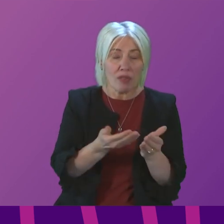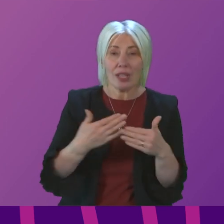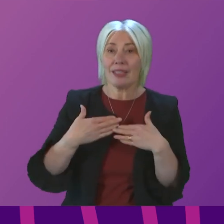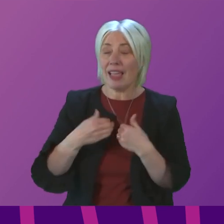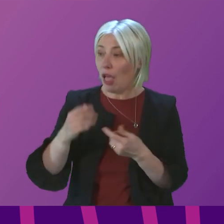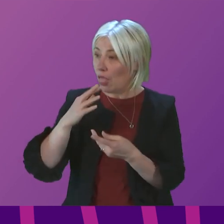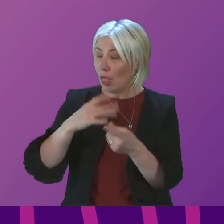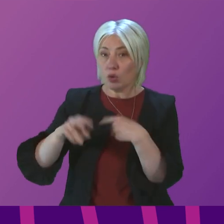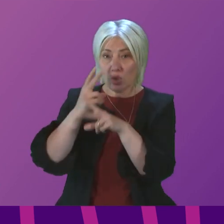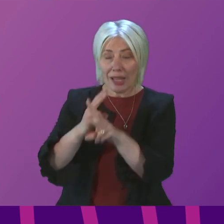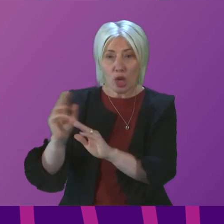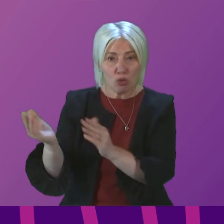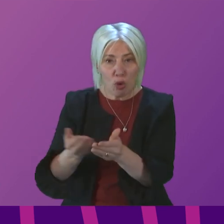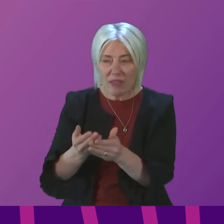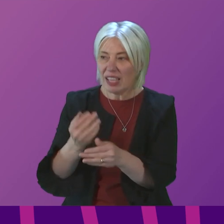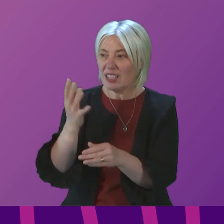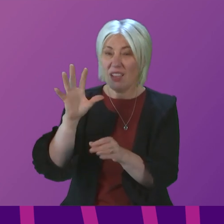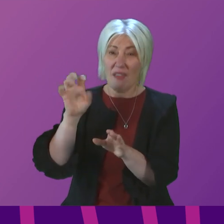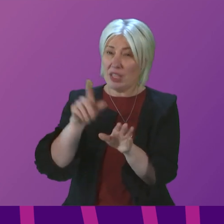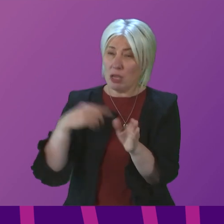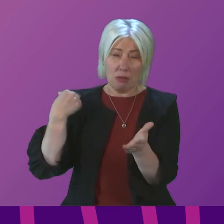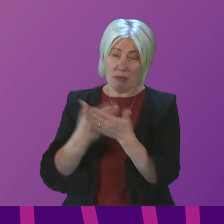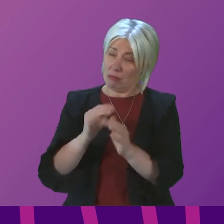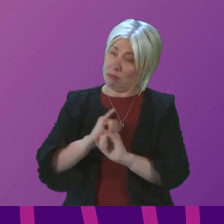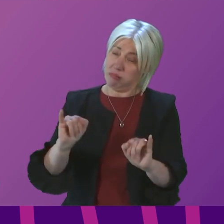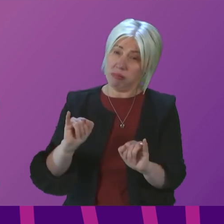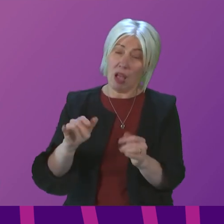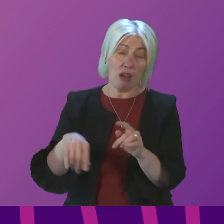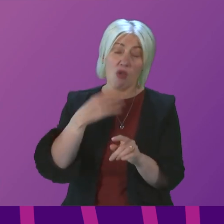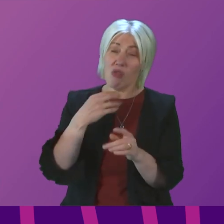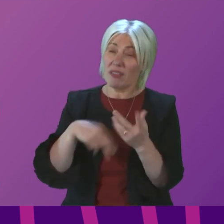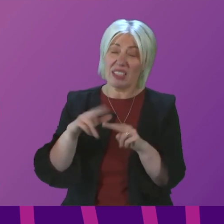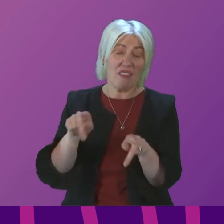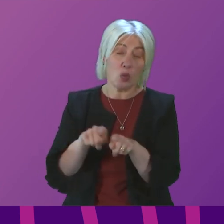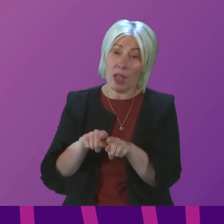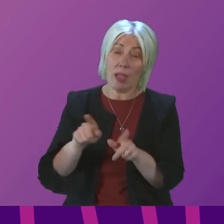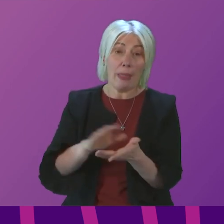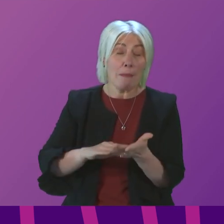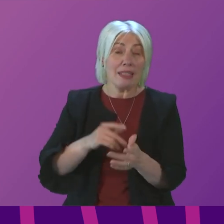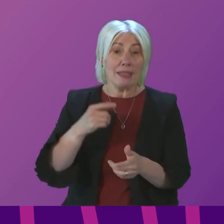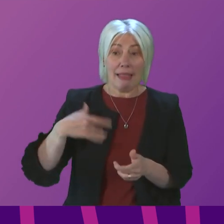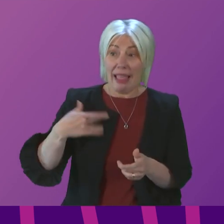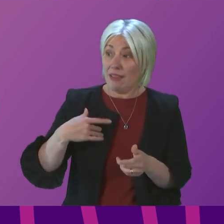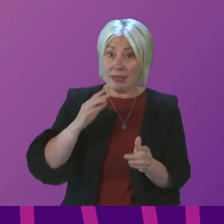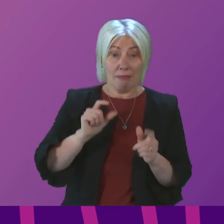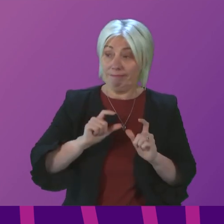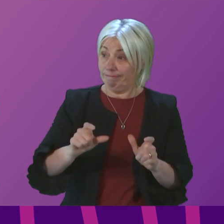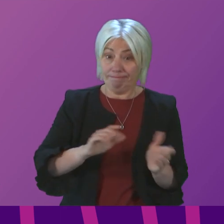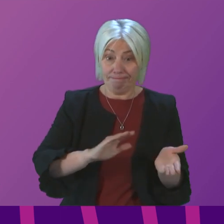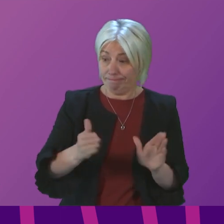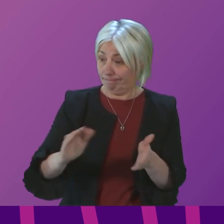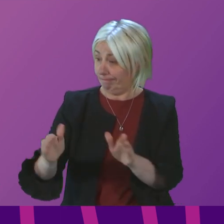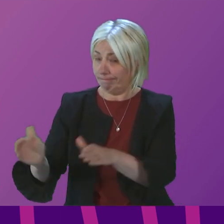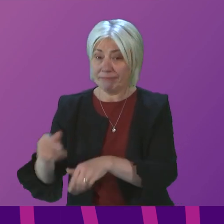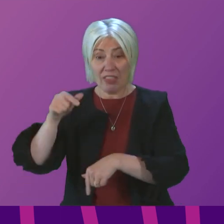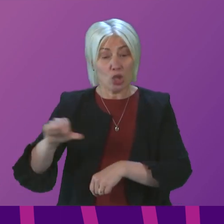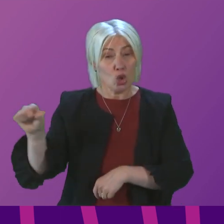the workforce over the past 15 years. This failure is leading to lives continuing to be needlessly lost. This is supposed